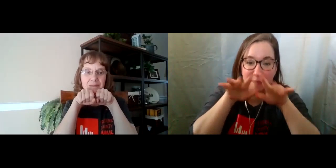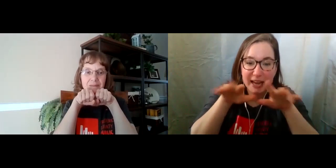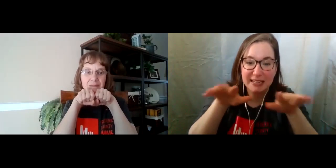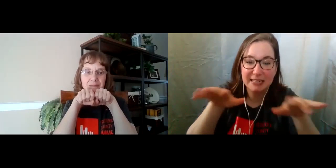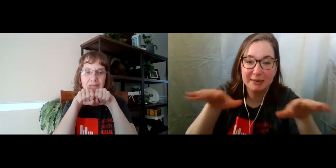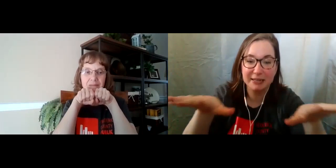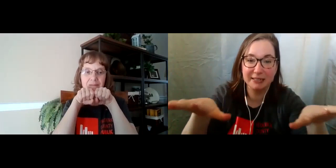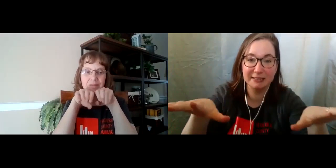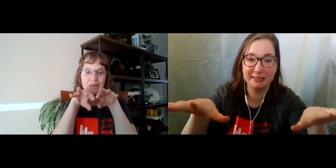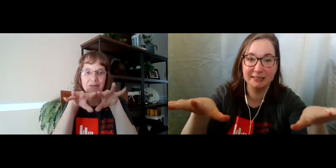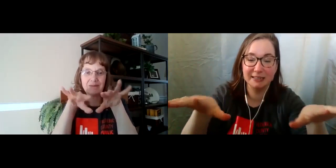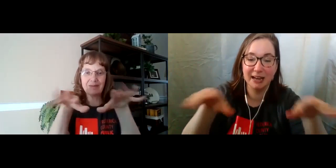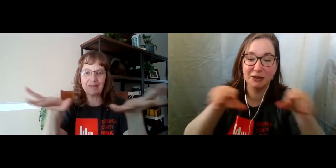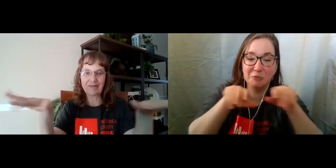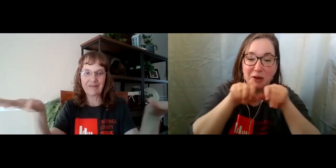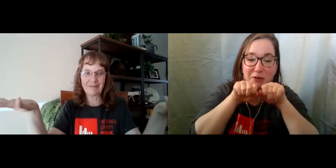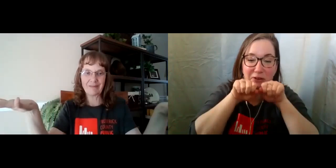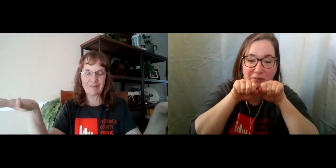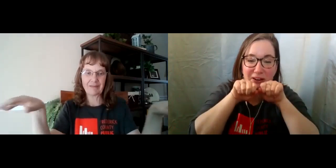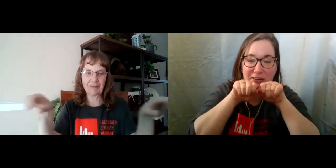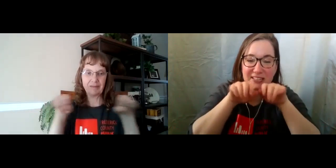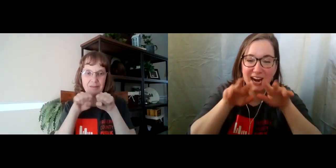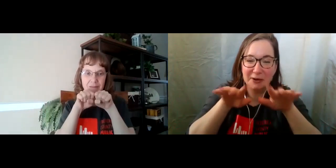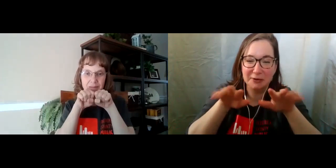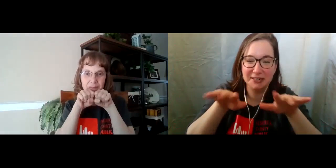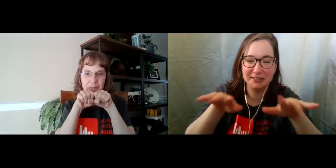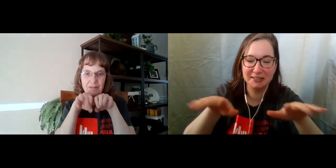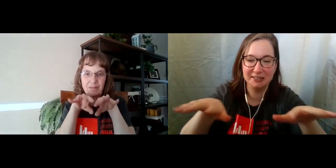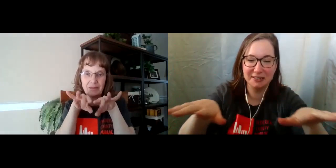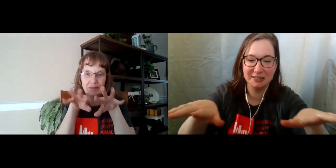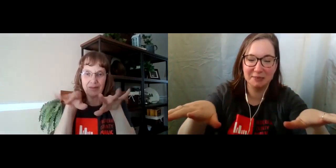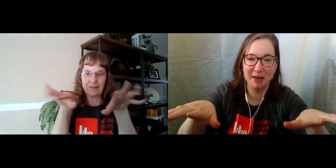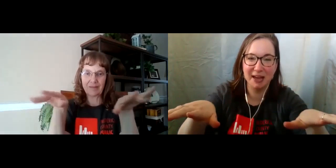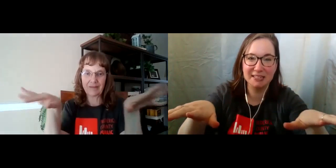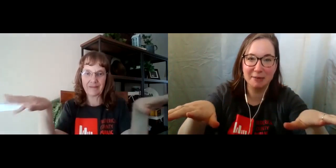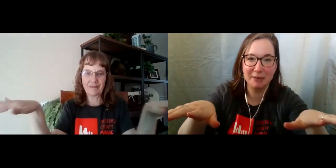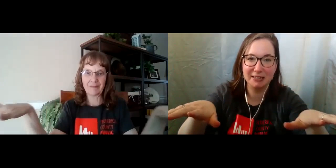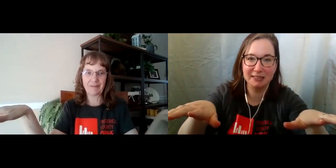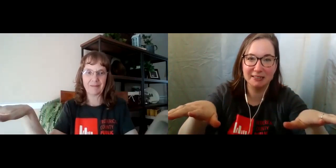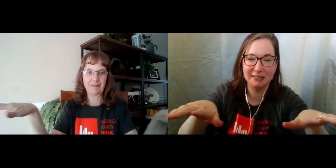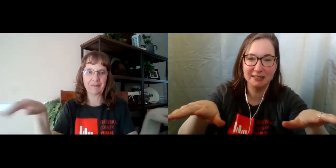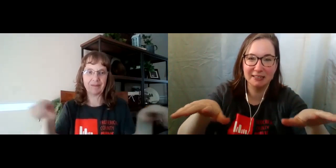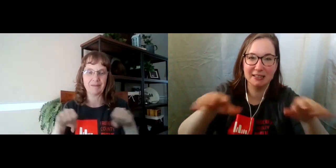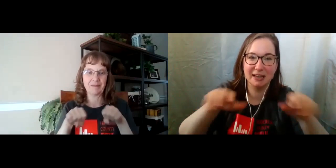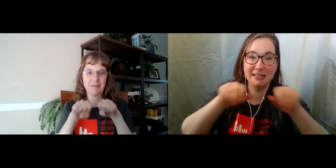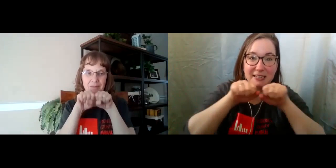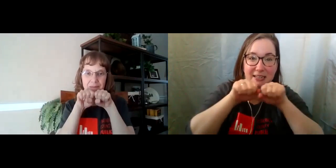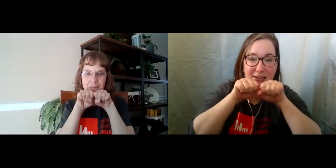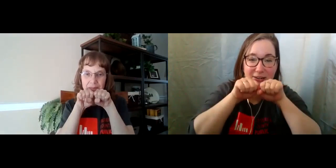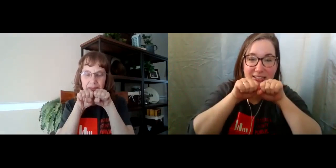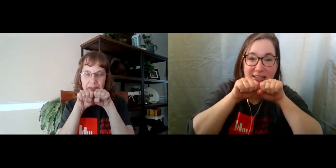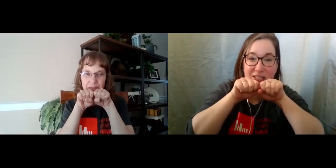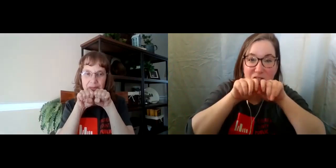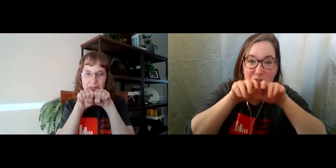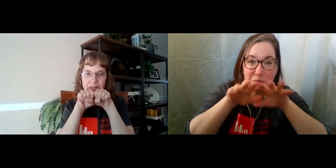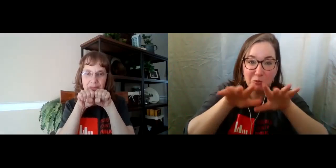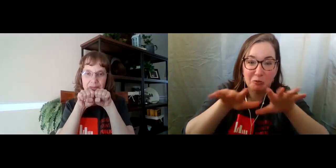Pandemic. And you wiggle your fingers out. It's a pandemic. So the idea here is that it spreads.